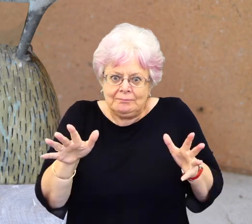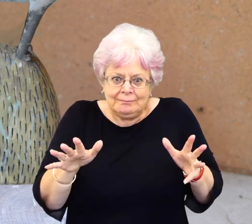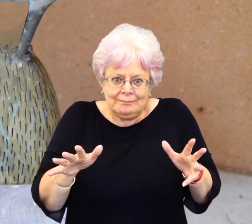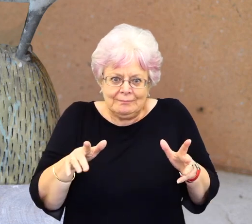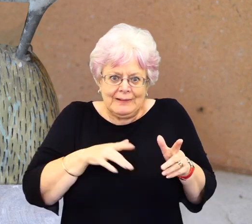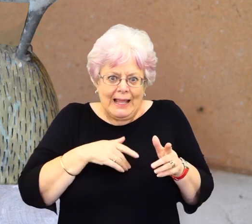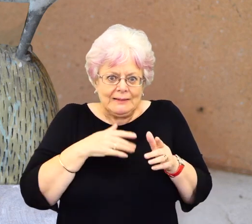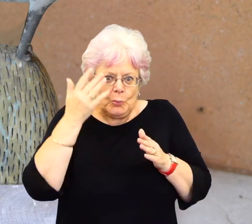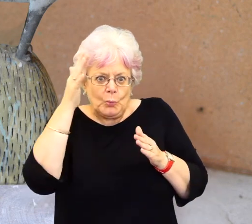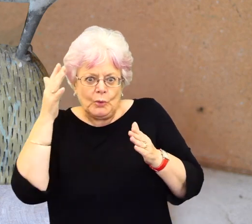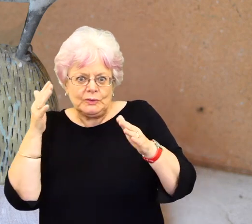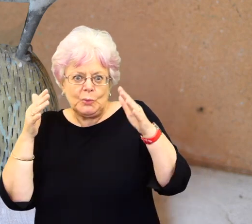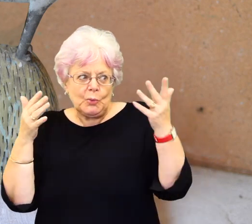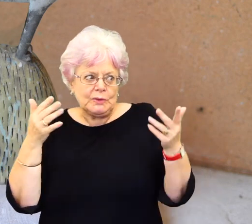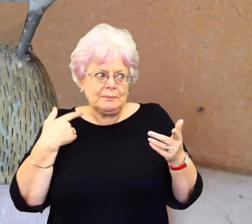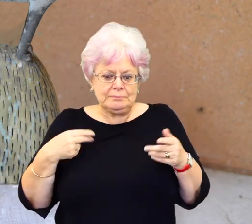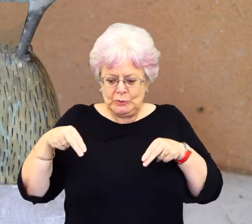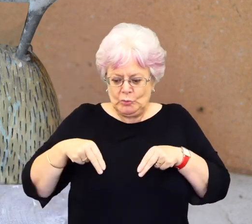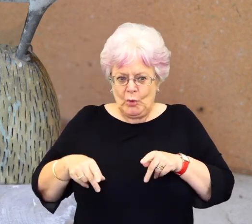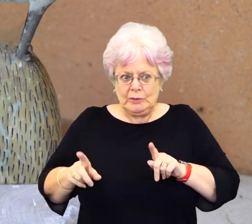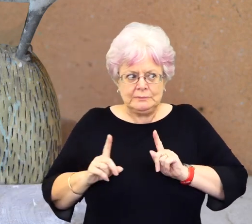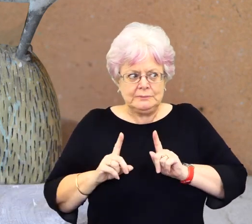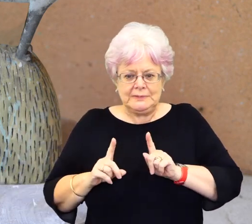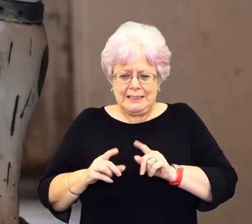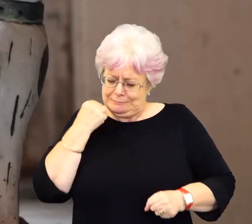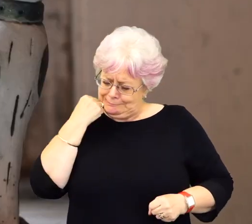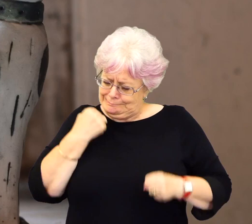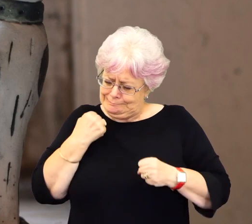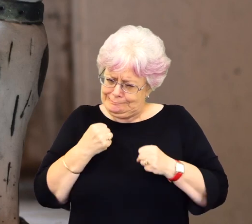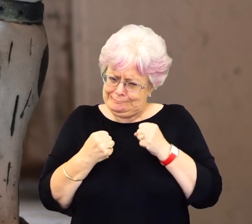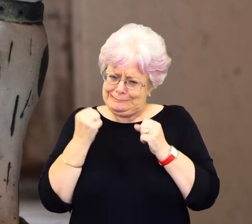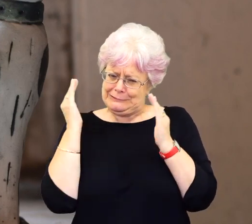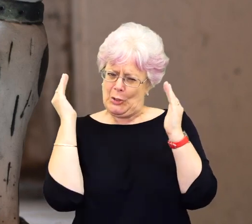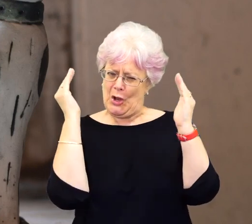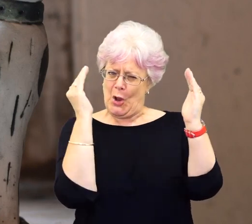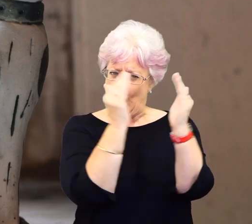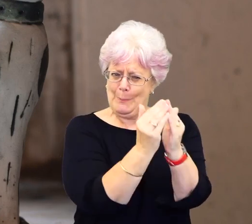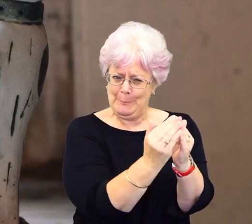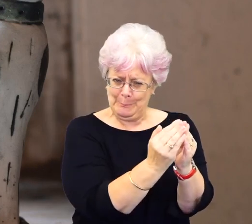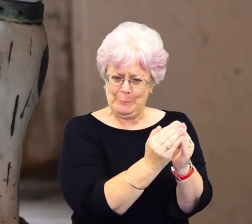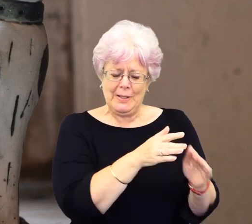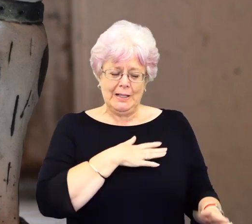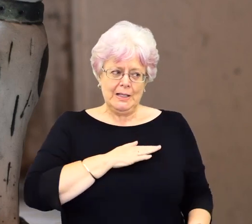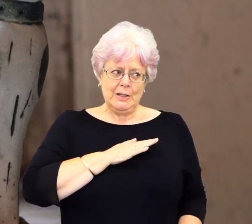in this little, in this little wood walkthrough and, um, with my dog and, and come scurrying in home thinking, hmm,